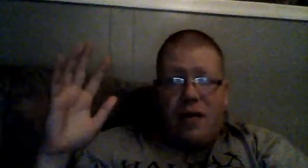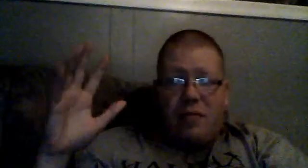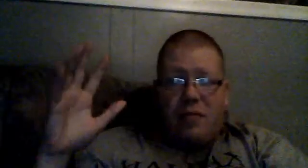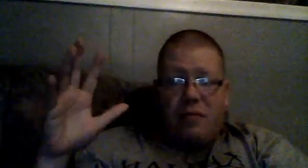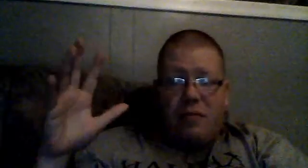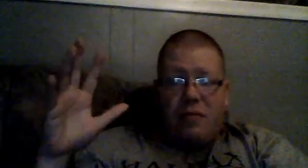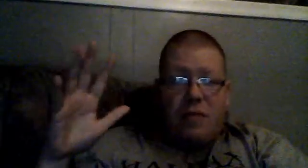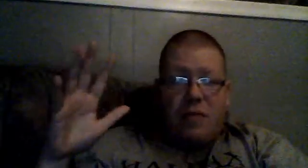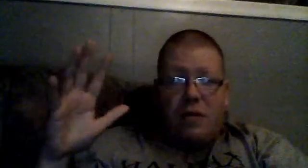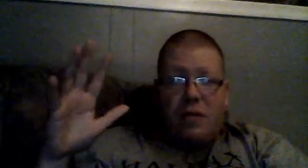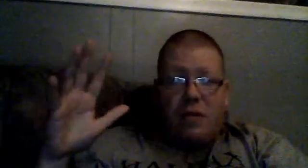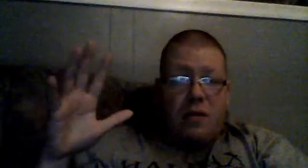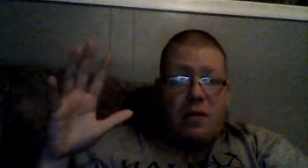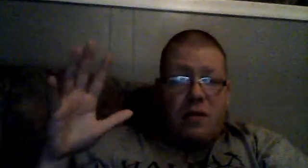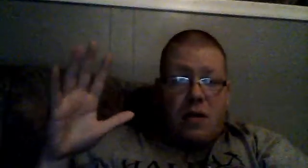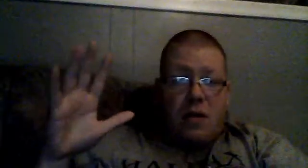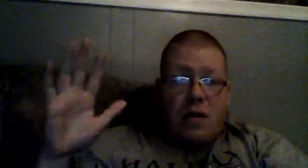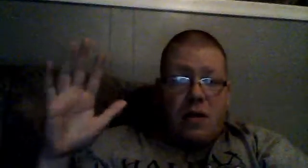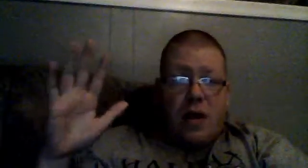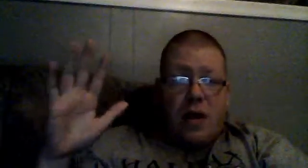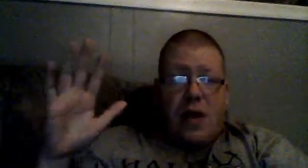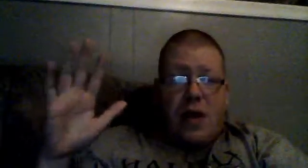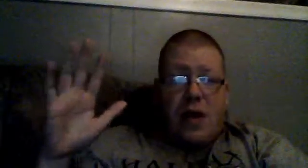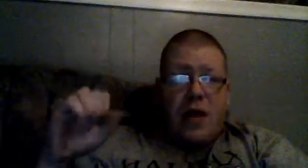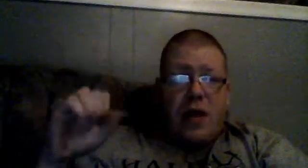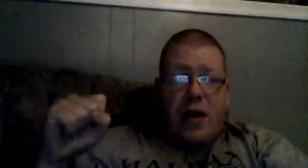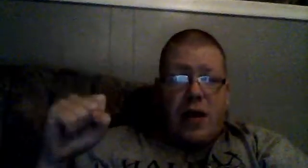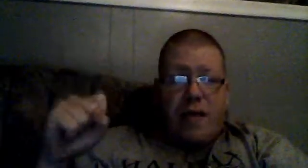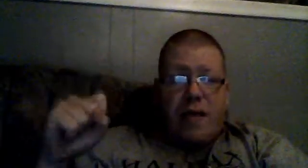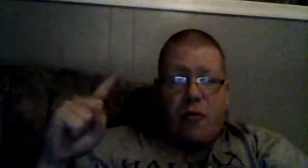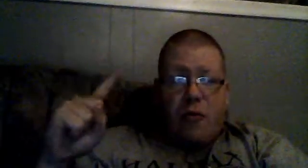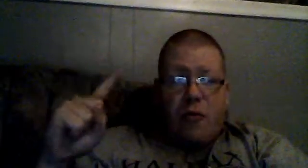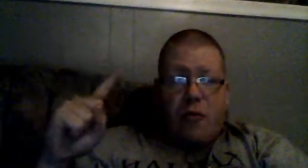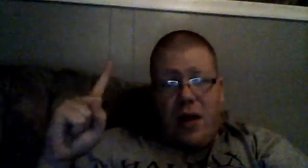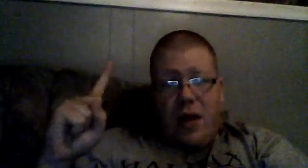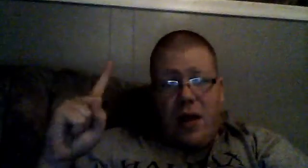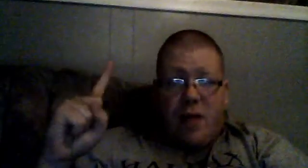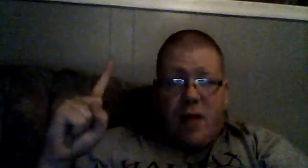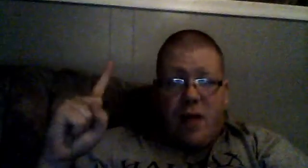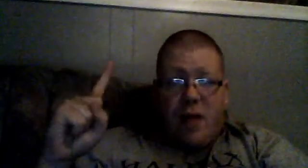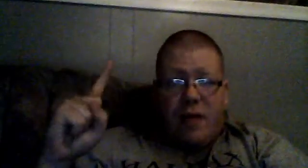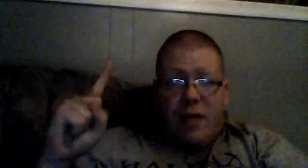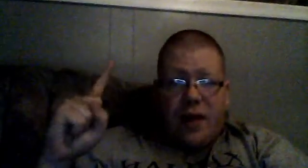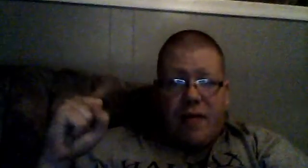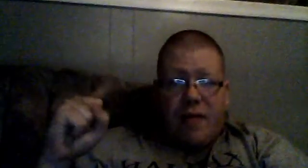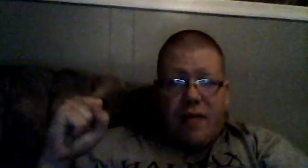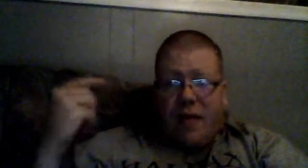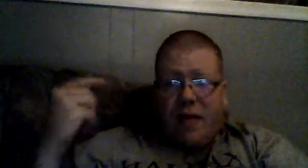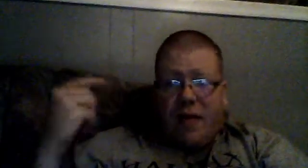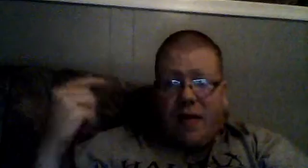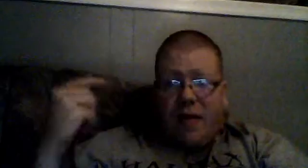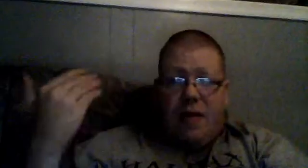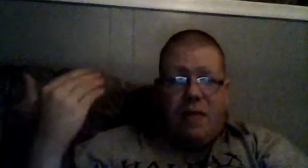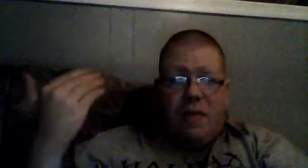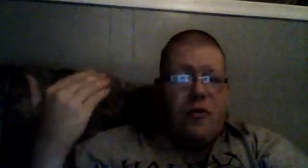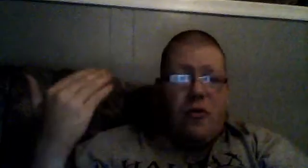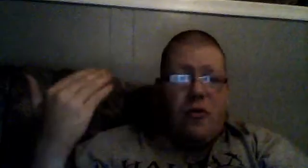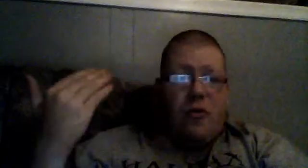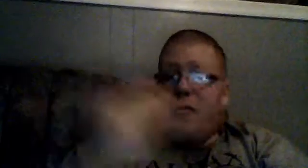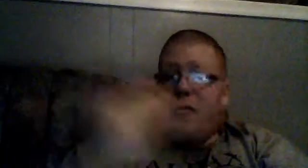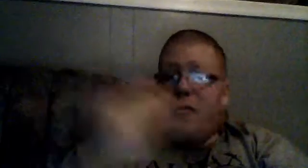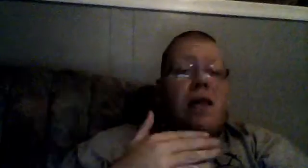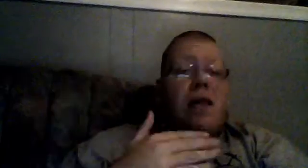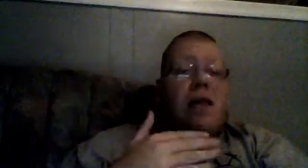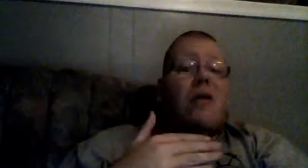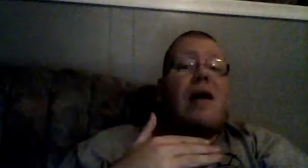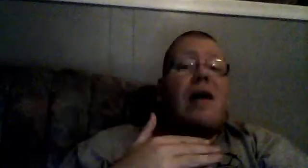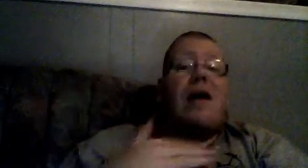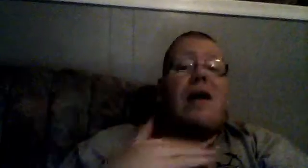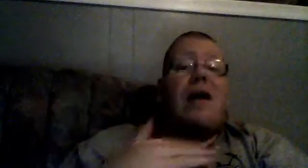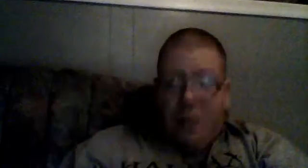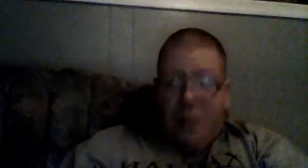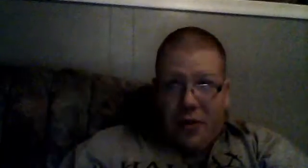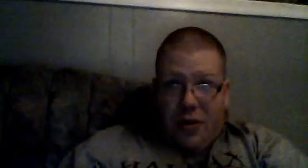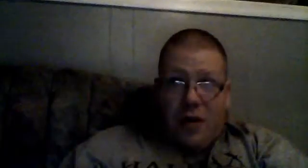attention is because of, one of them having a fixed view, and before that, we didn't know anything of them,